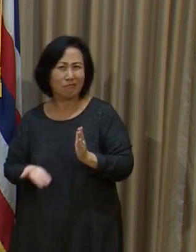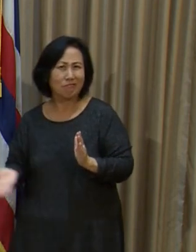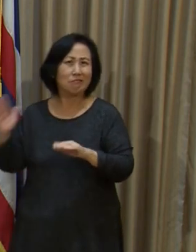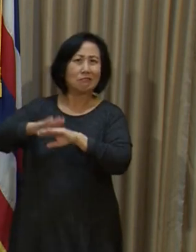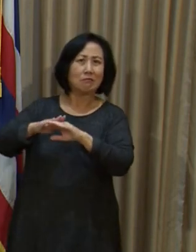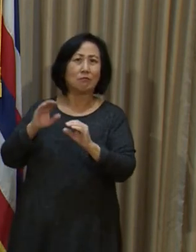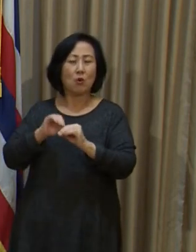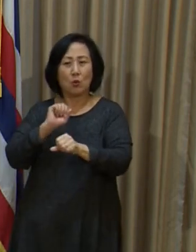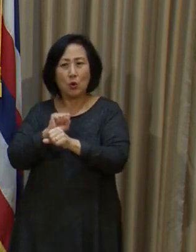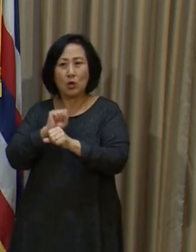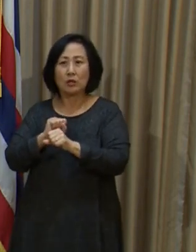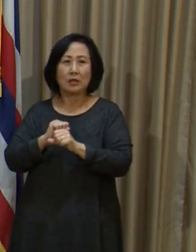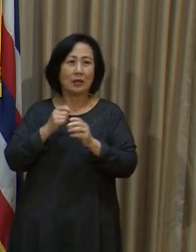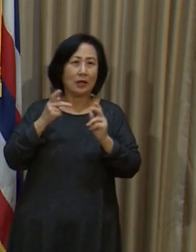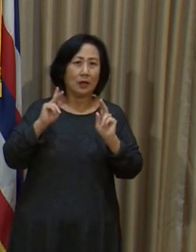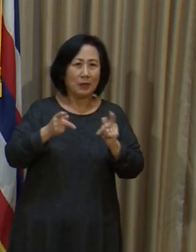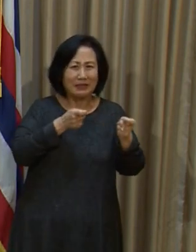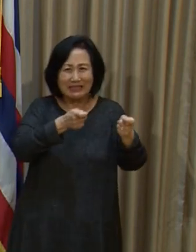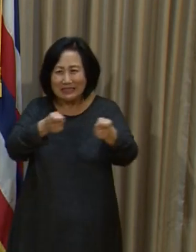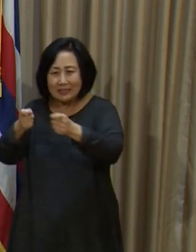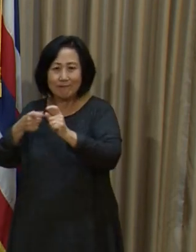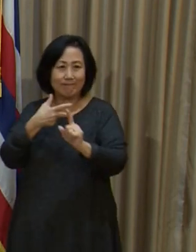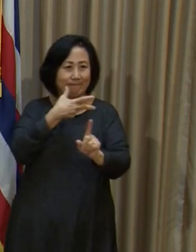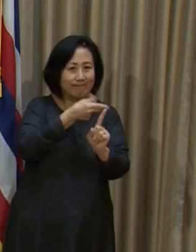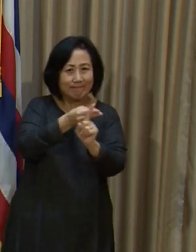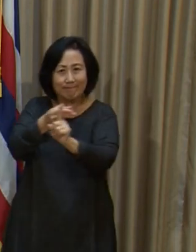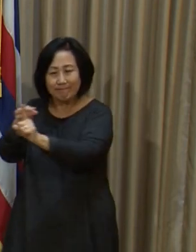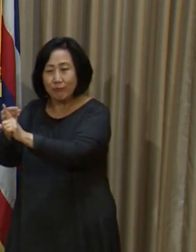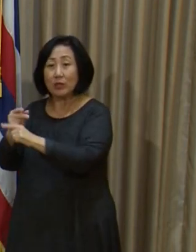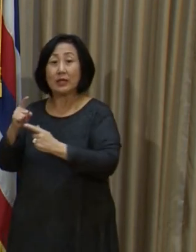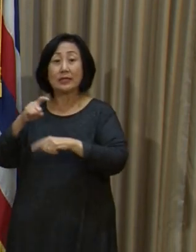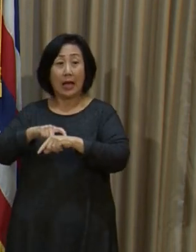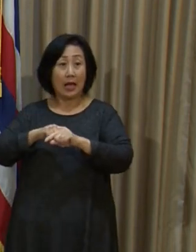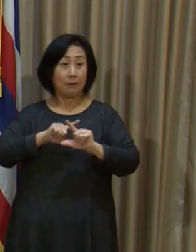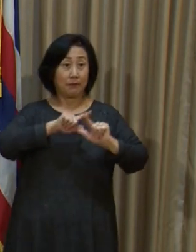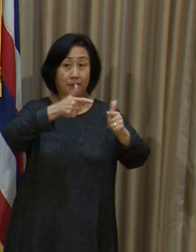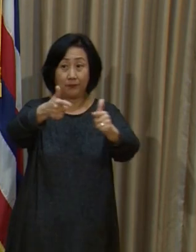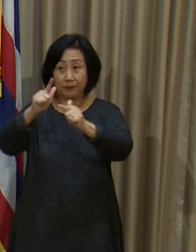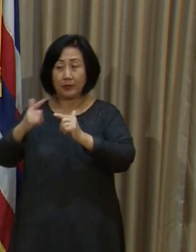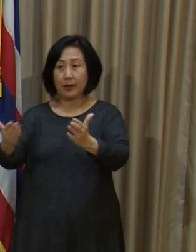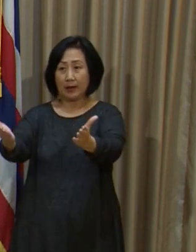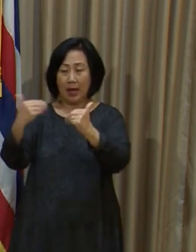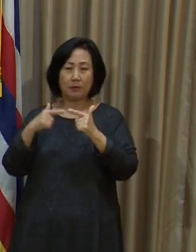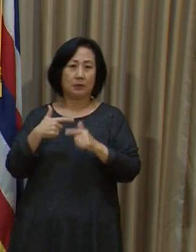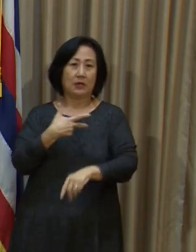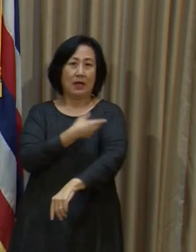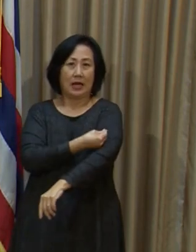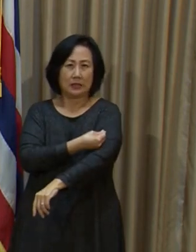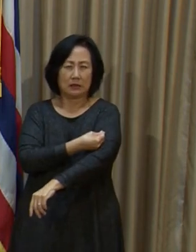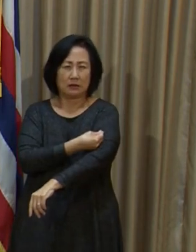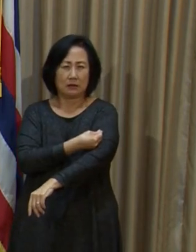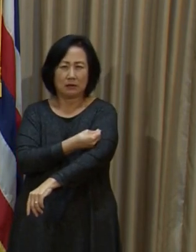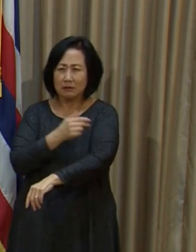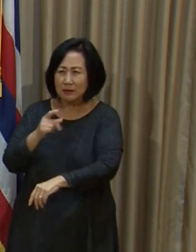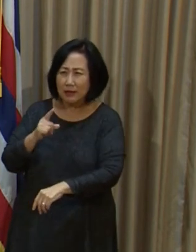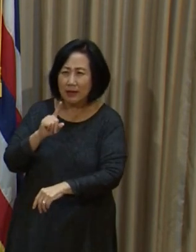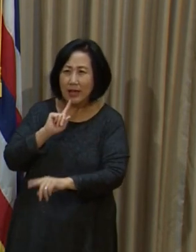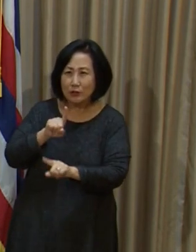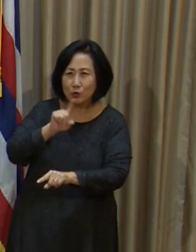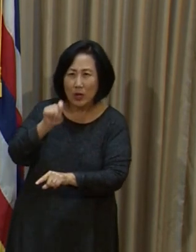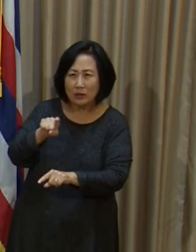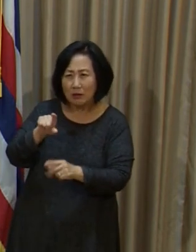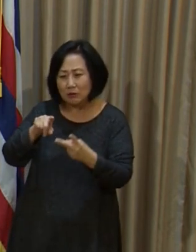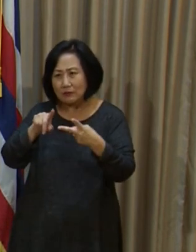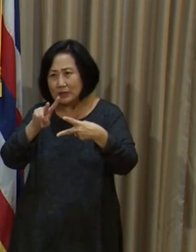vaccine out and that people are coming to get the vaccine when it's their turn. I'm sorry, was there another part